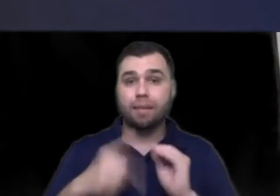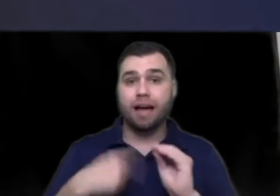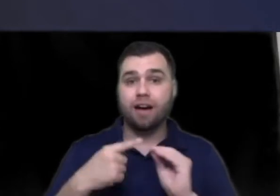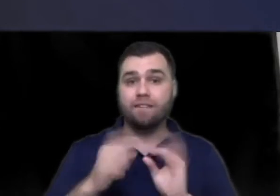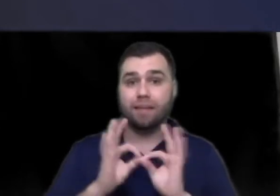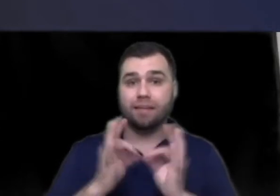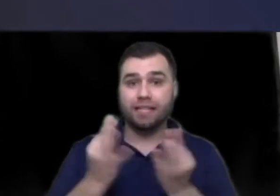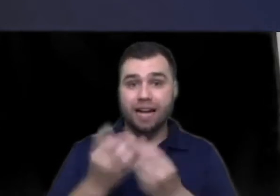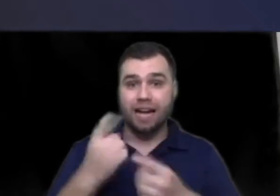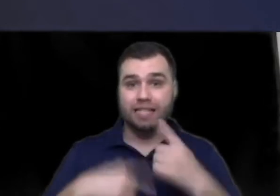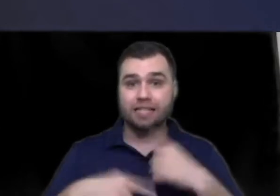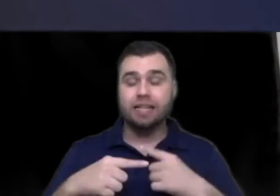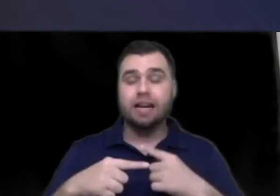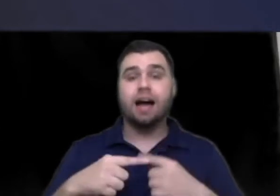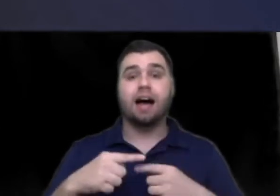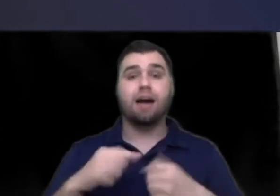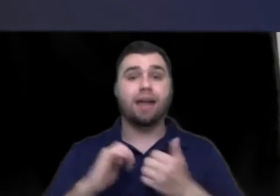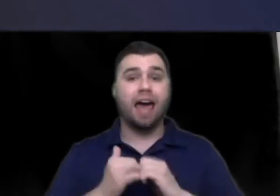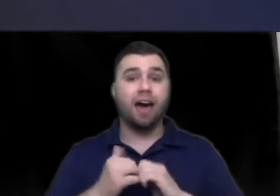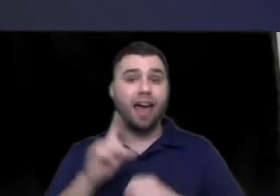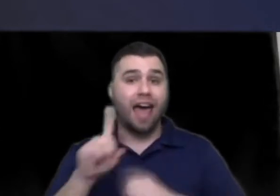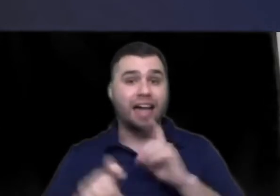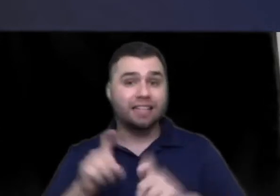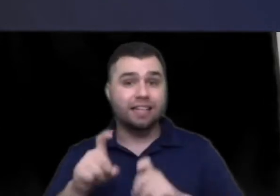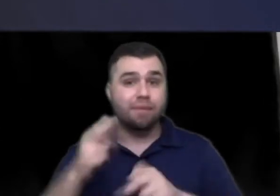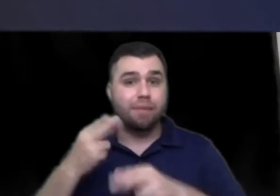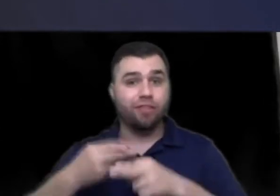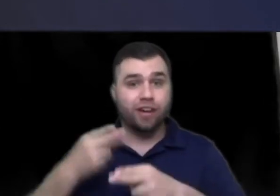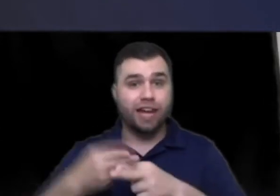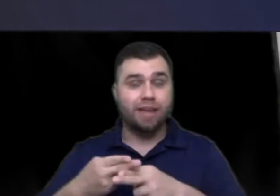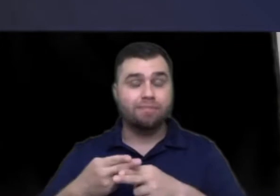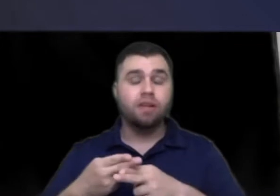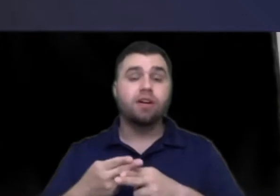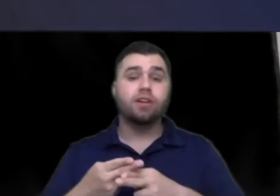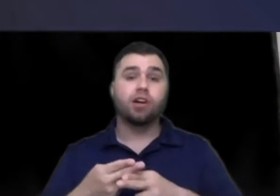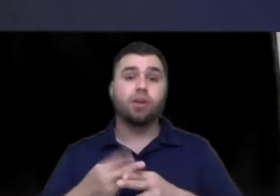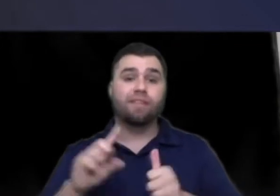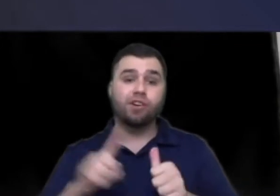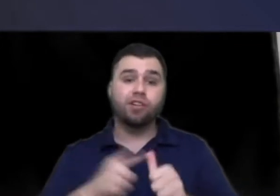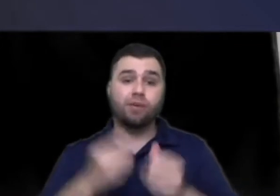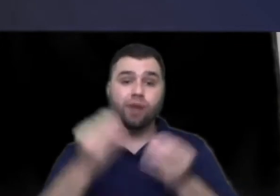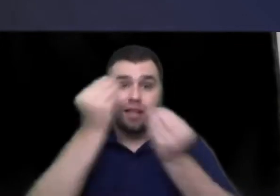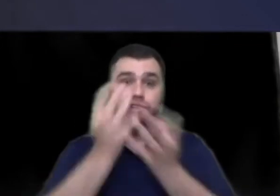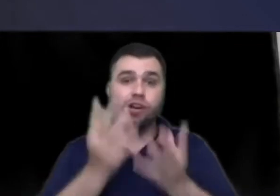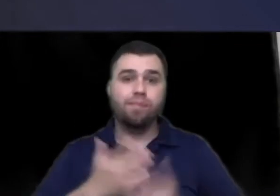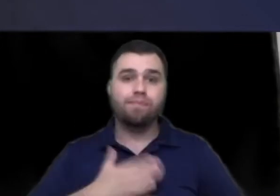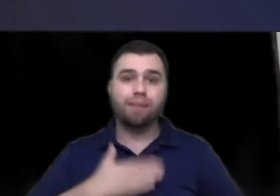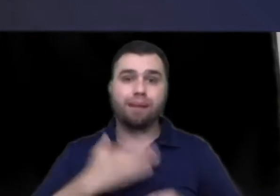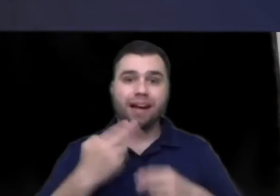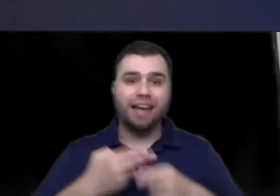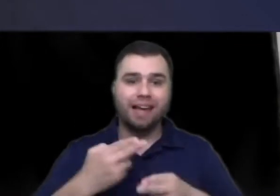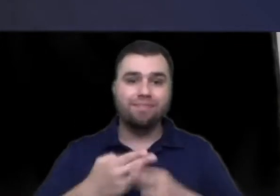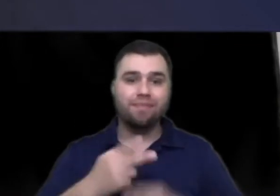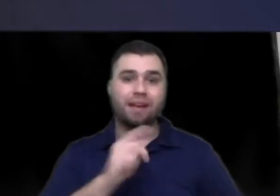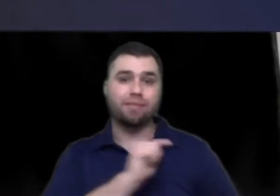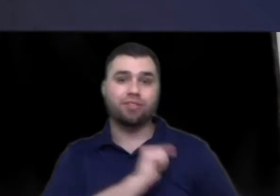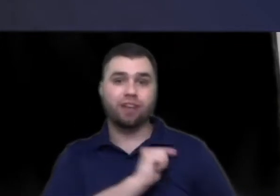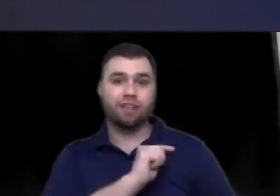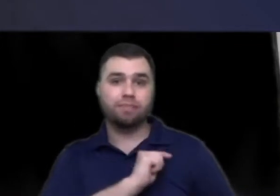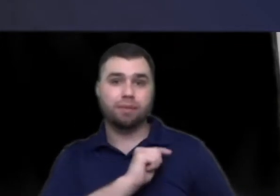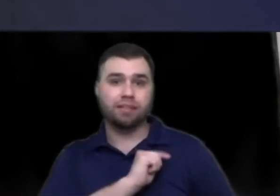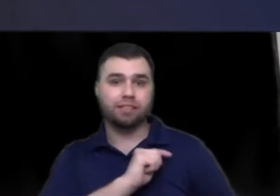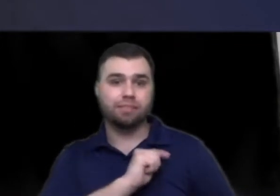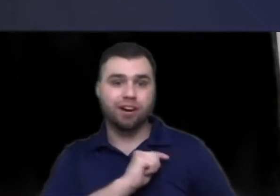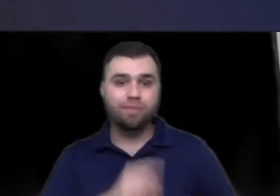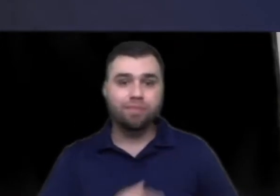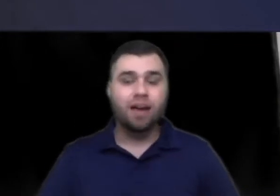about family signs and how to ask them about their name so but first I want to let you know about my name my name is Travis